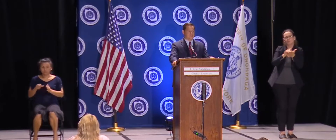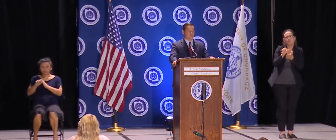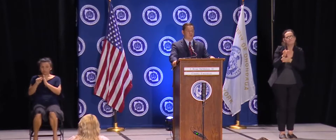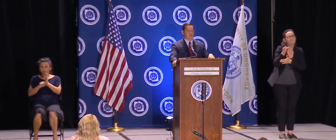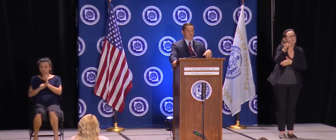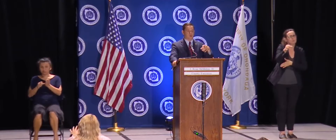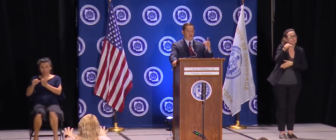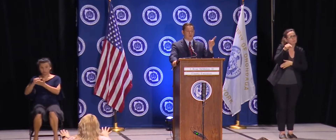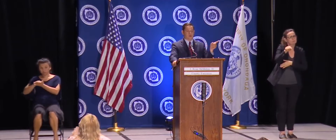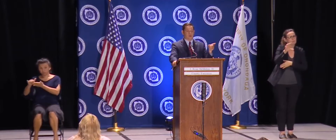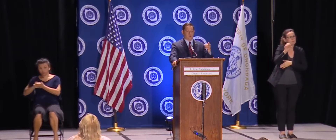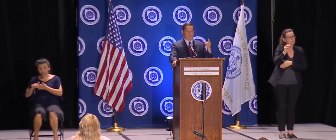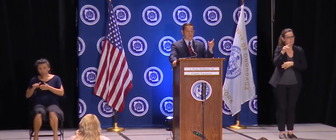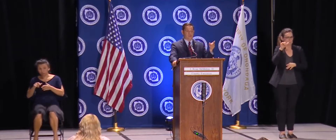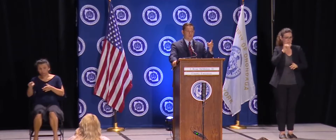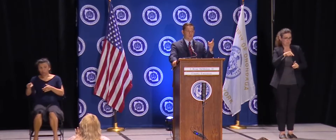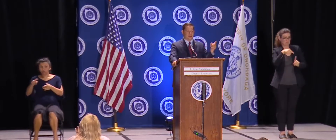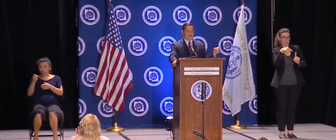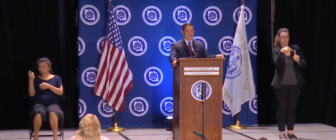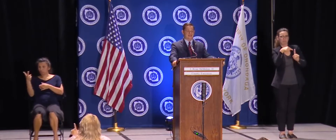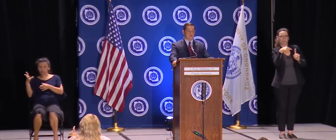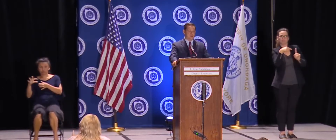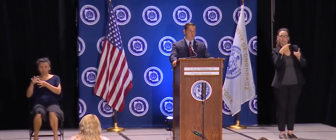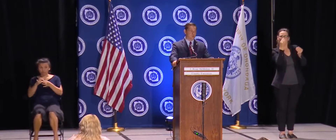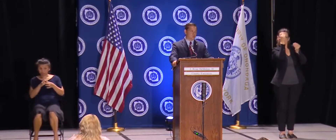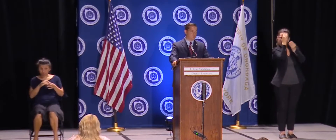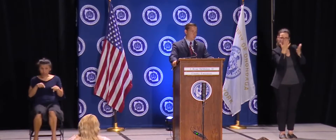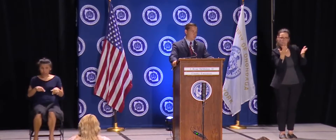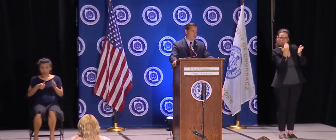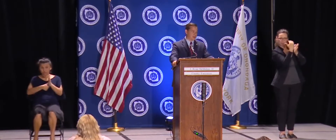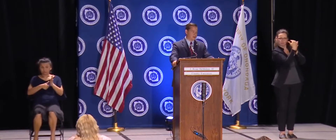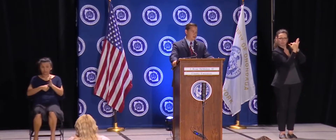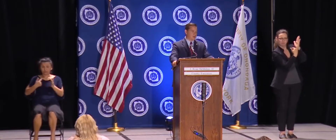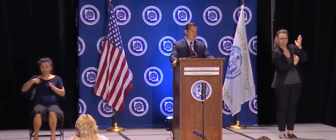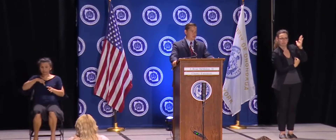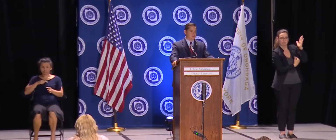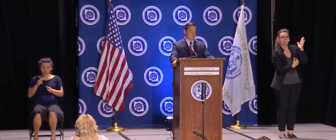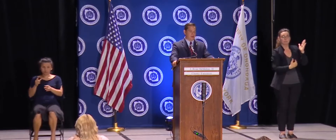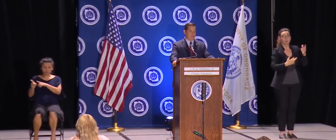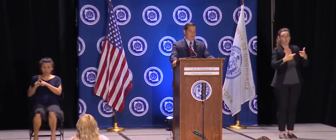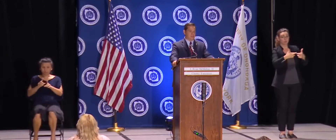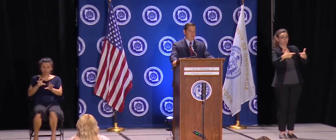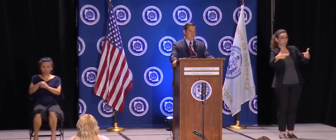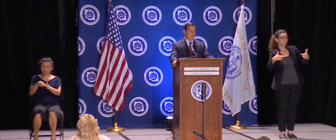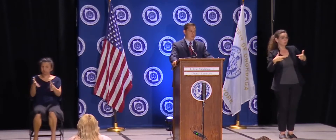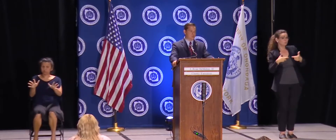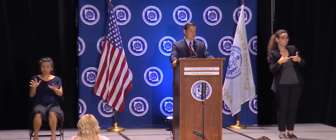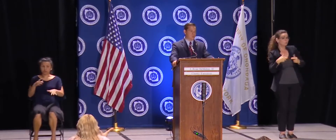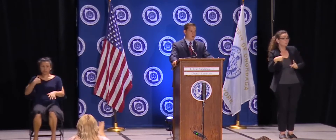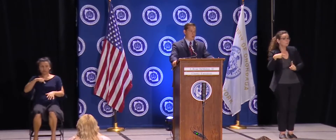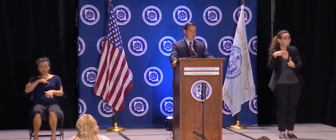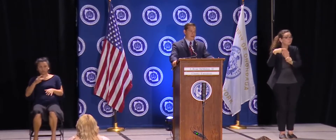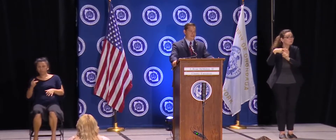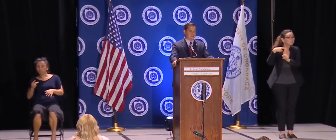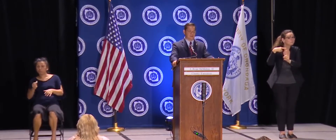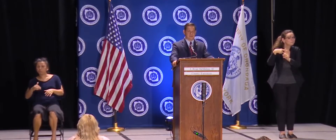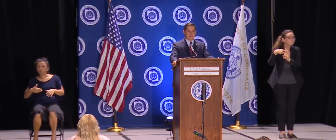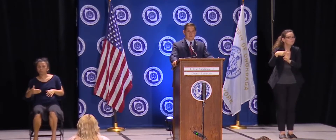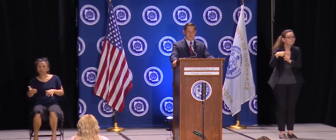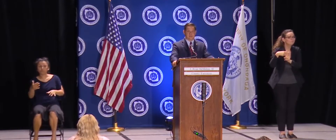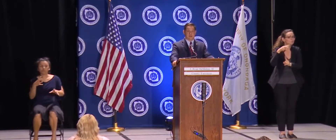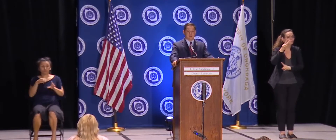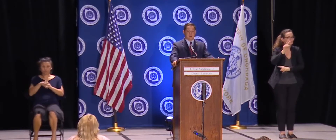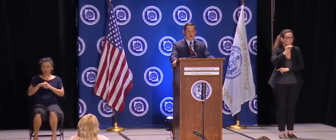the central New York regional positive rate was 2%, driven by mainly SUNY Oswego positive